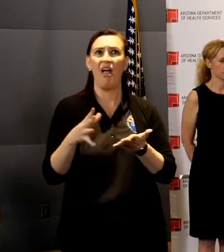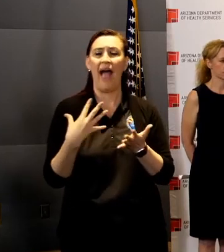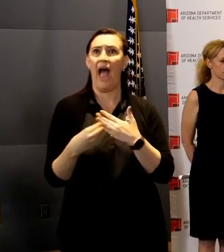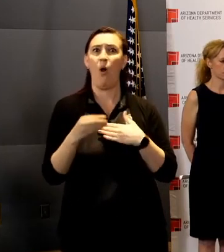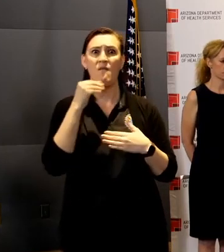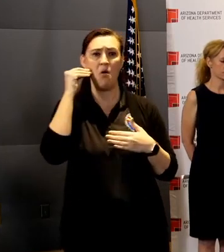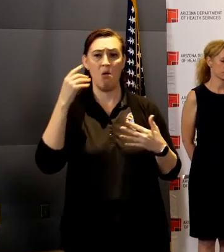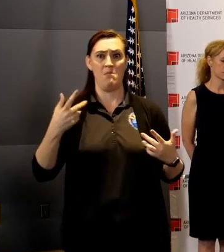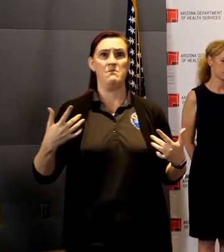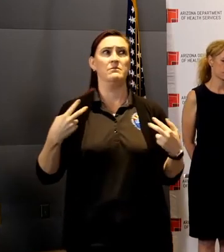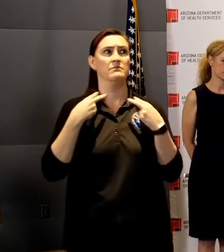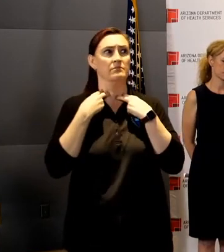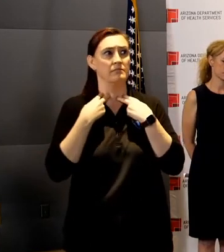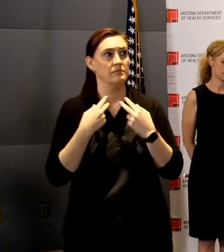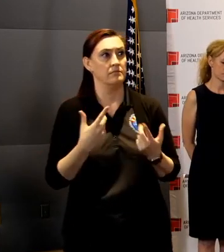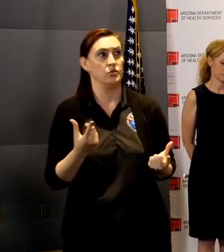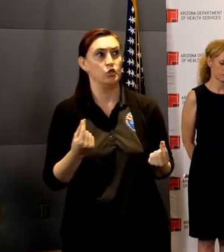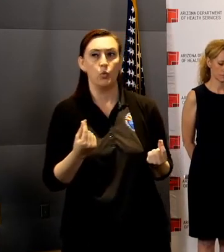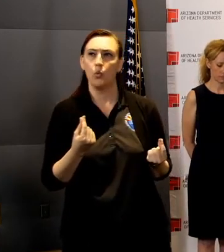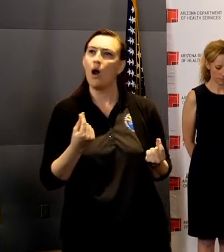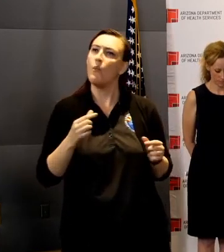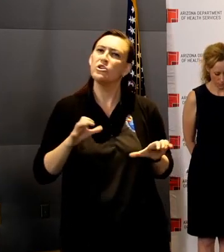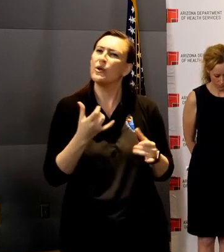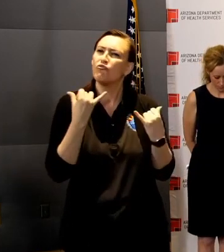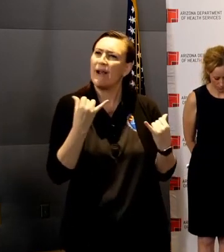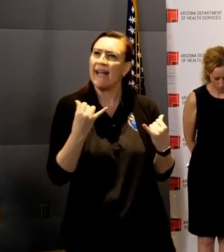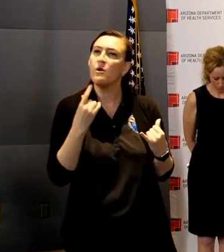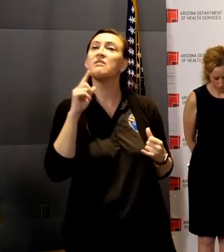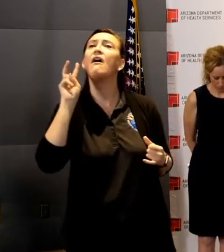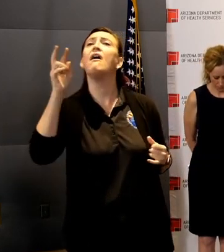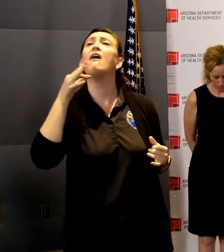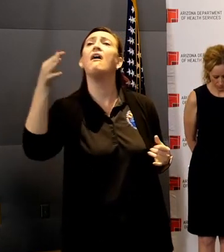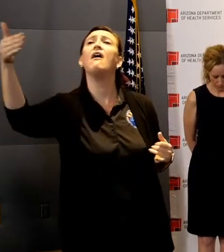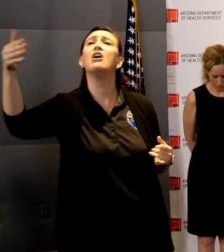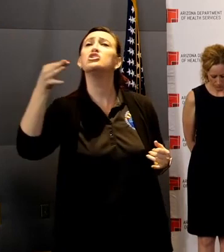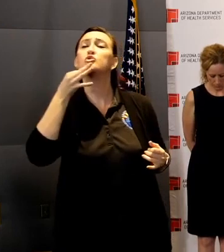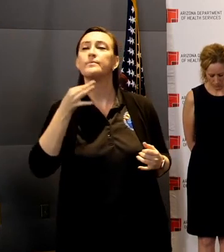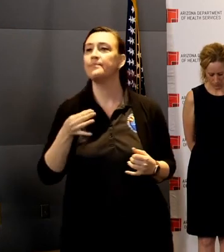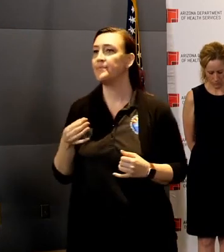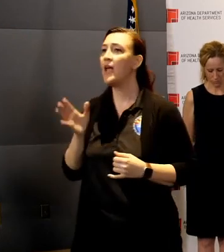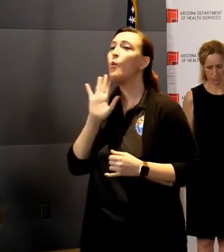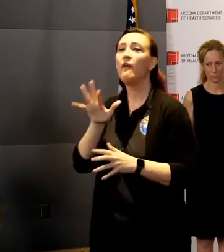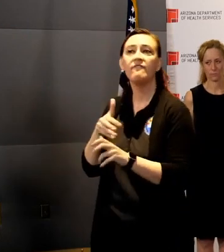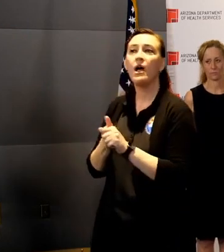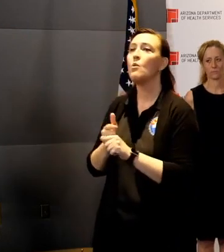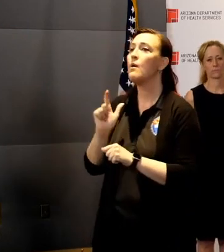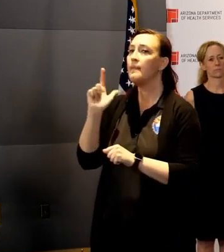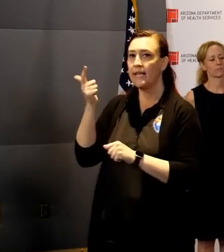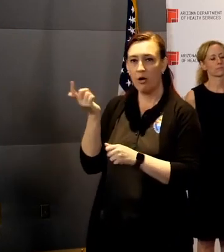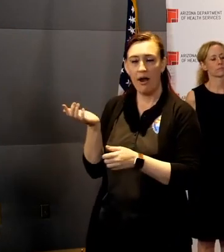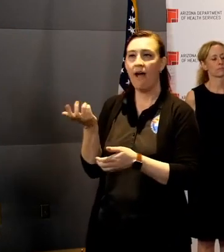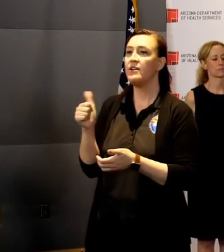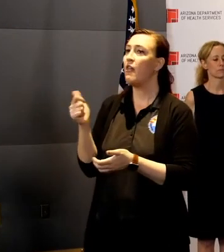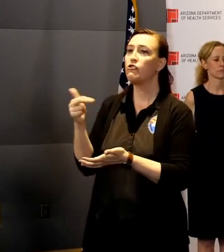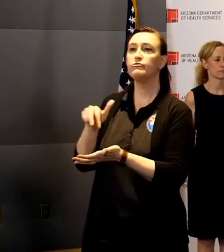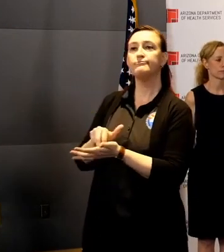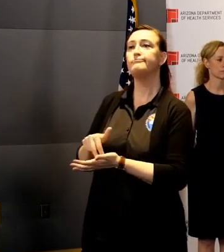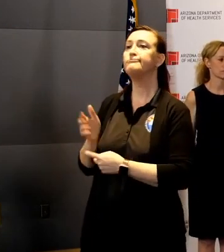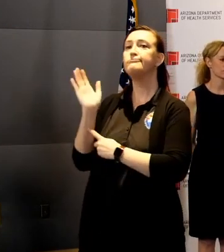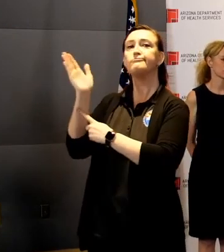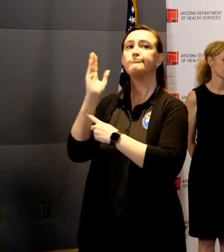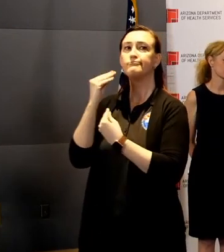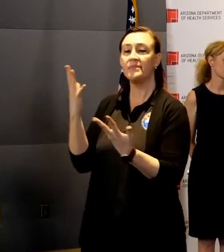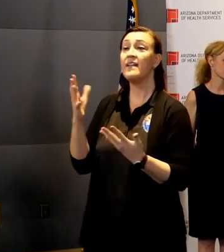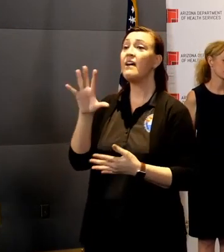mortgages due, having their rent due. What are we doing right now? We're going to have more to follow on what we're doing. The $50 million that the